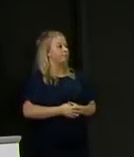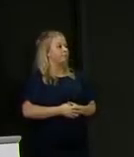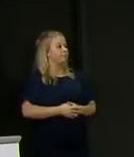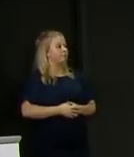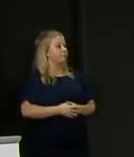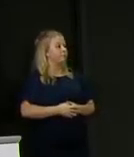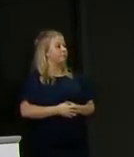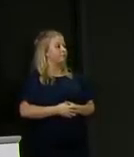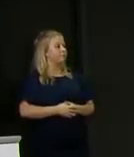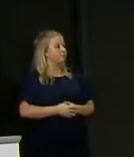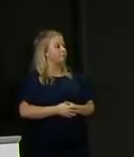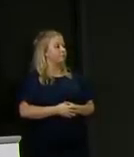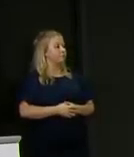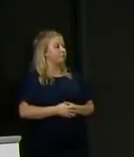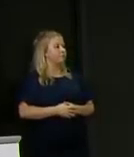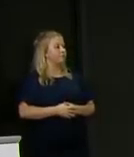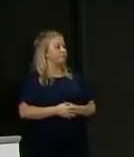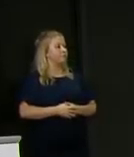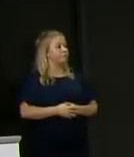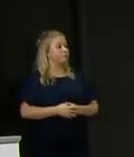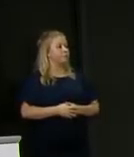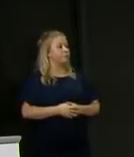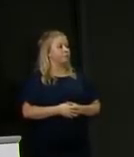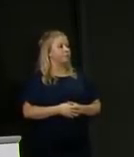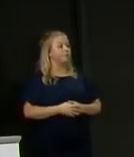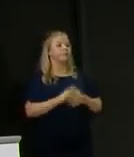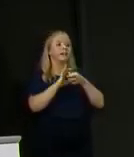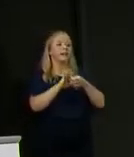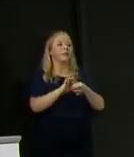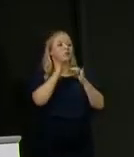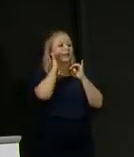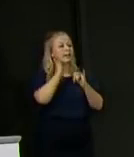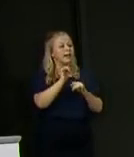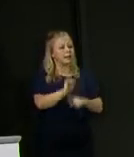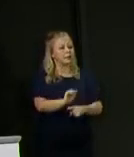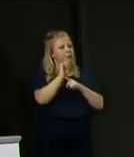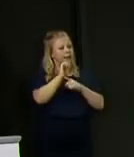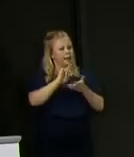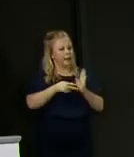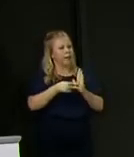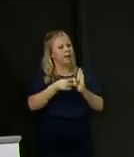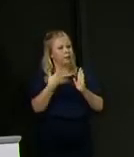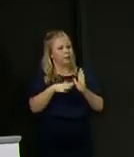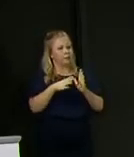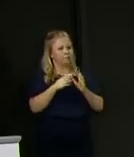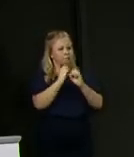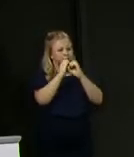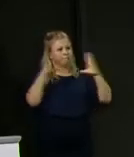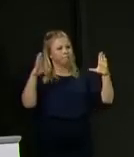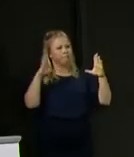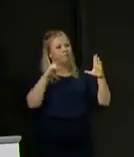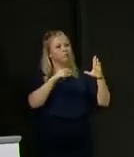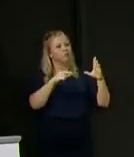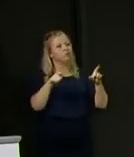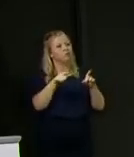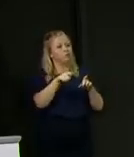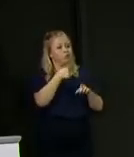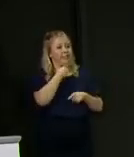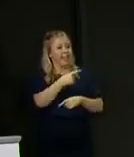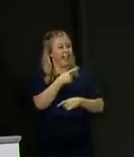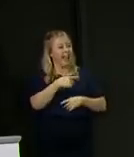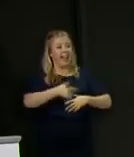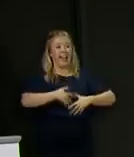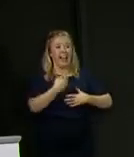Thanks, First Minister. On the test and protect plan, which you've just set out, as you've said, absolutely